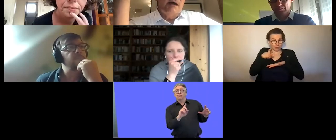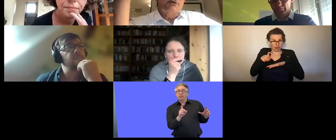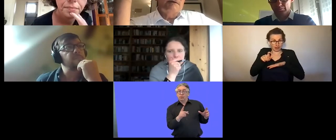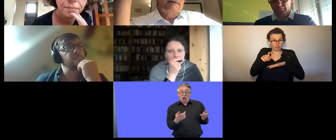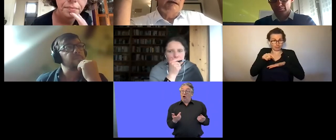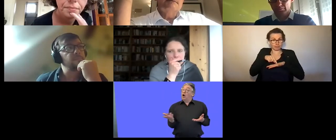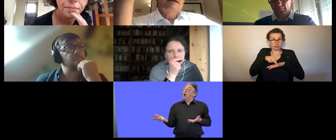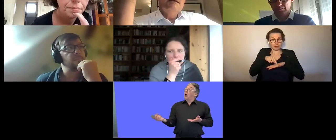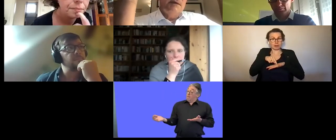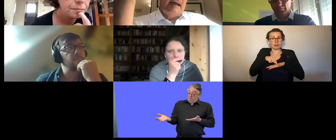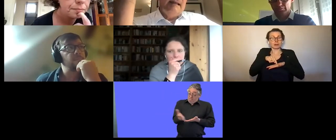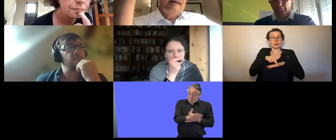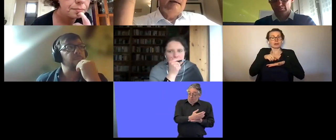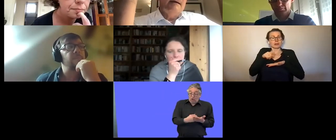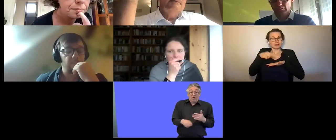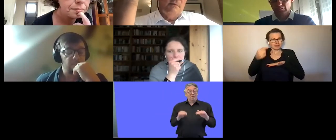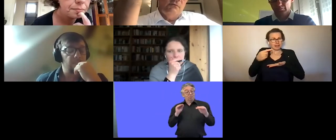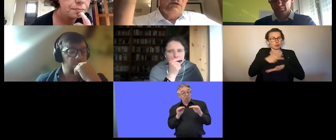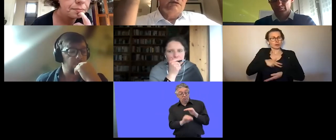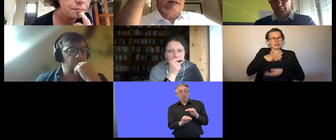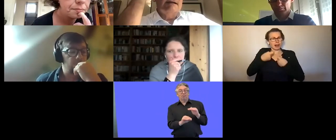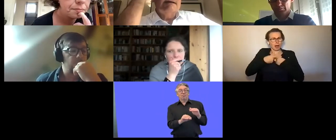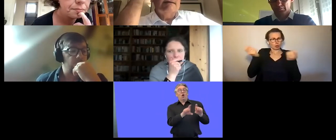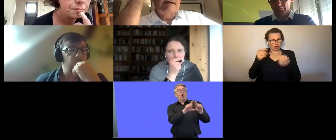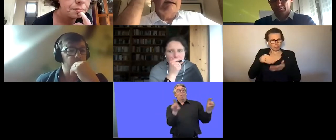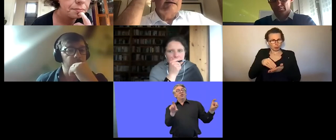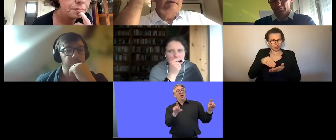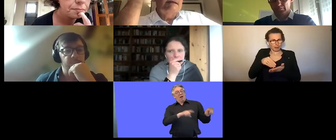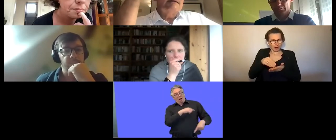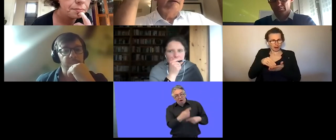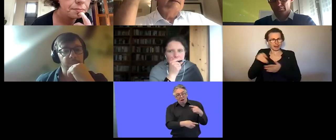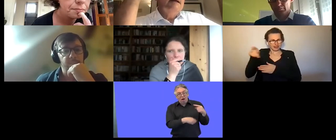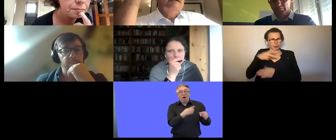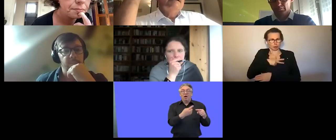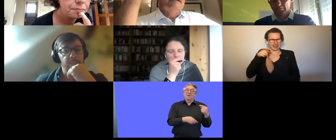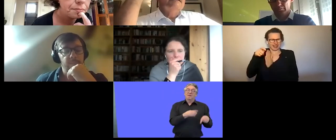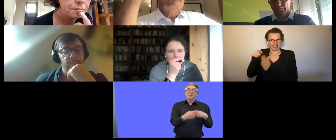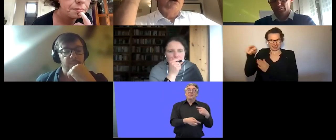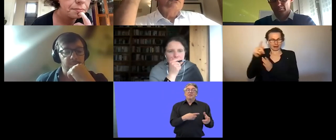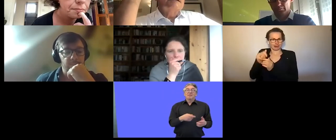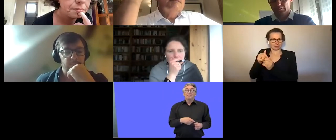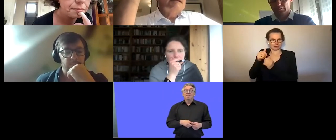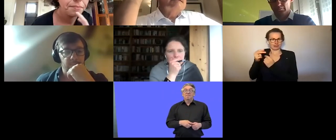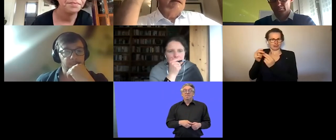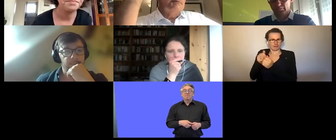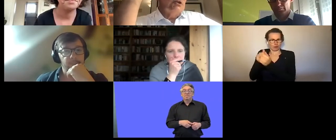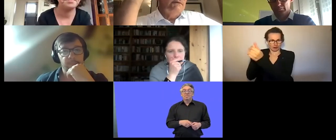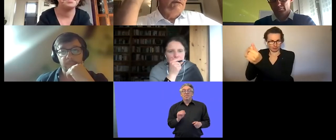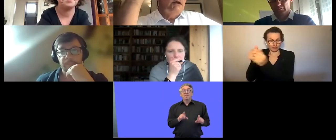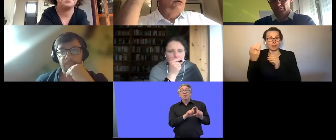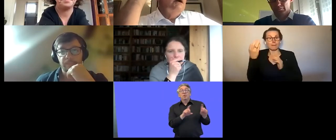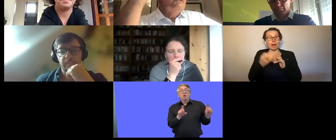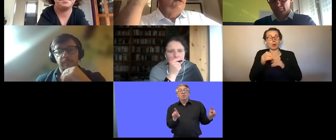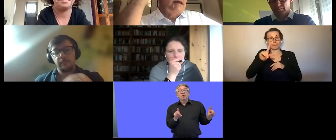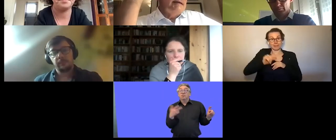inside the company and you participate in social tenders with